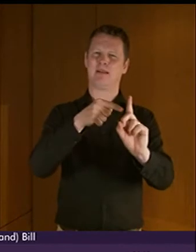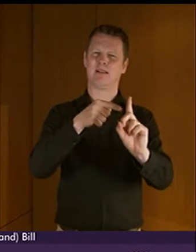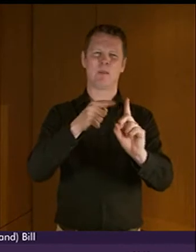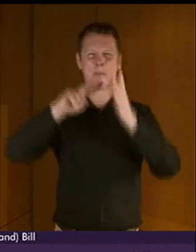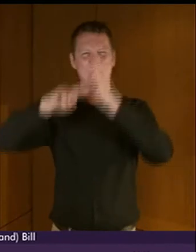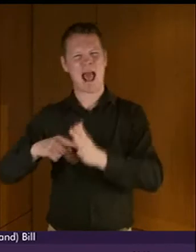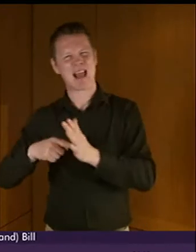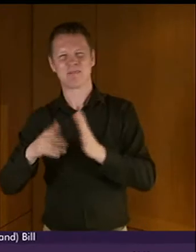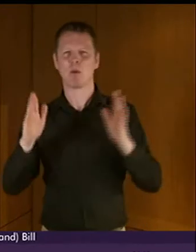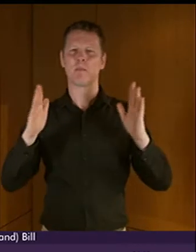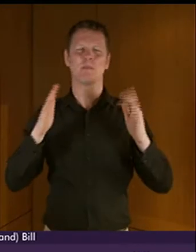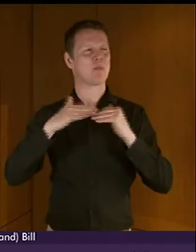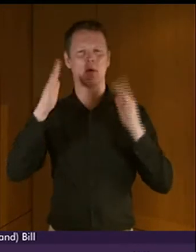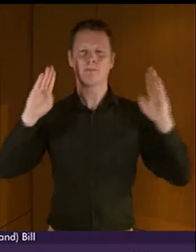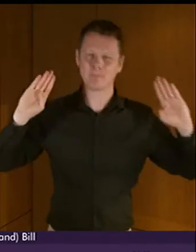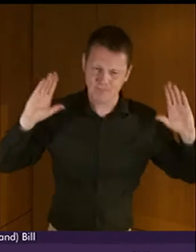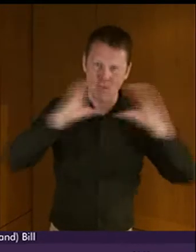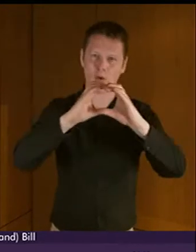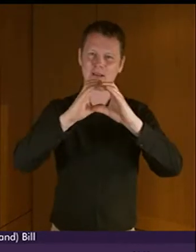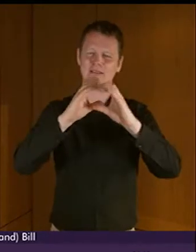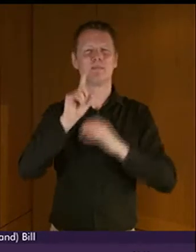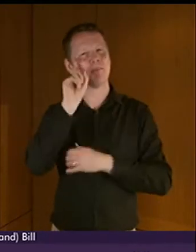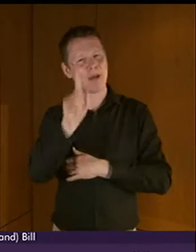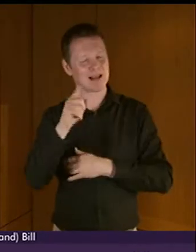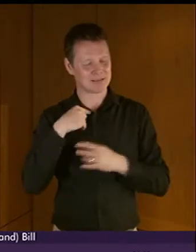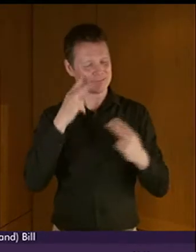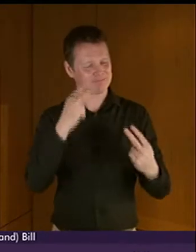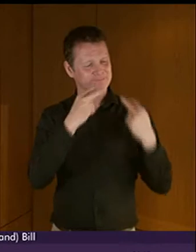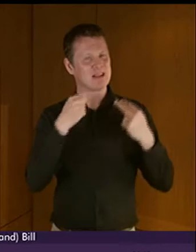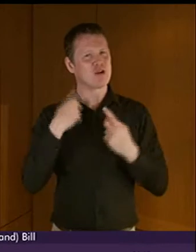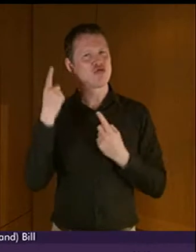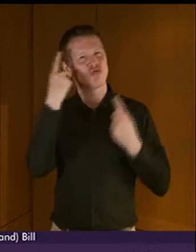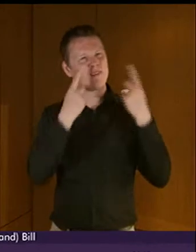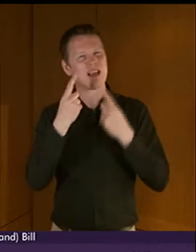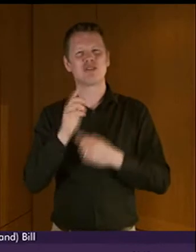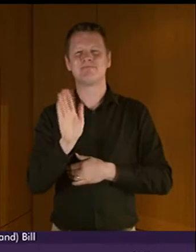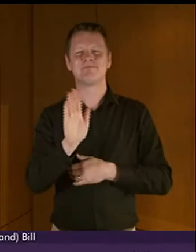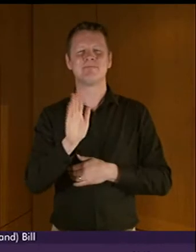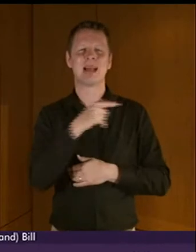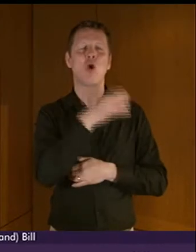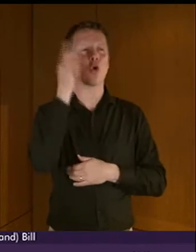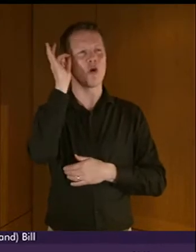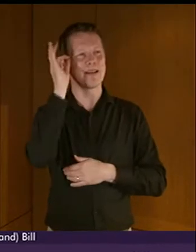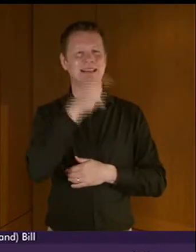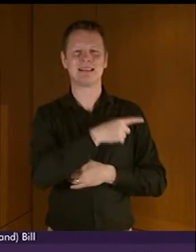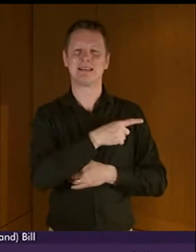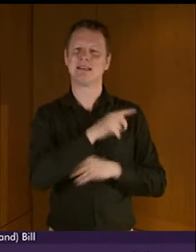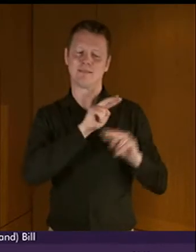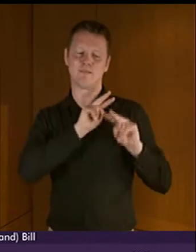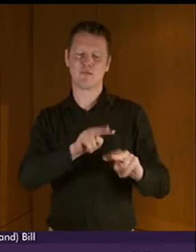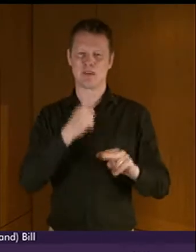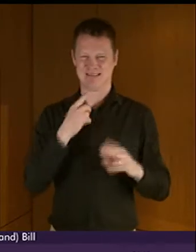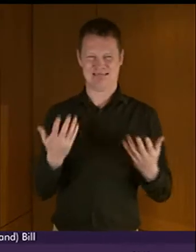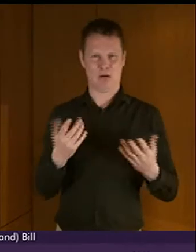would be more streamlined and focused. However, on reflection, we do accept the committee's view that, in reality, there is no legal